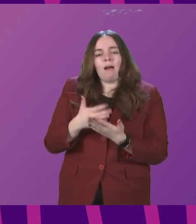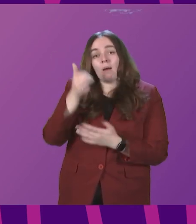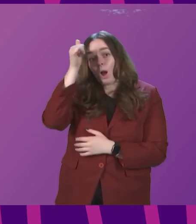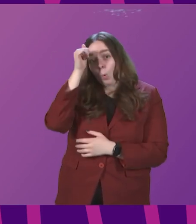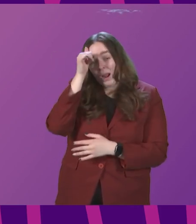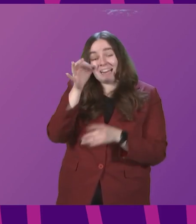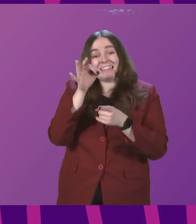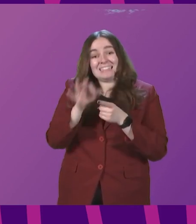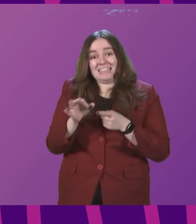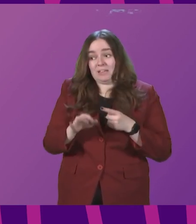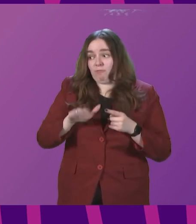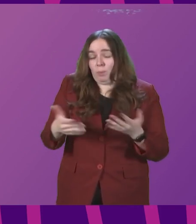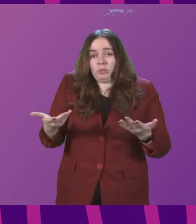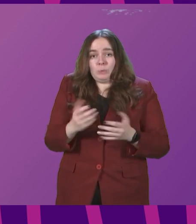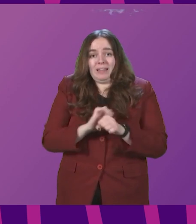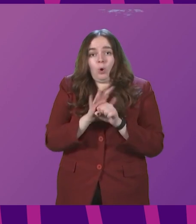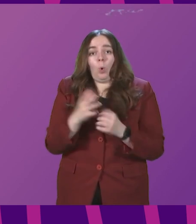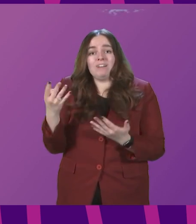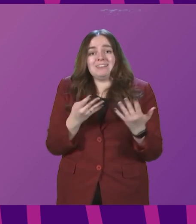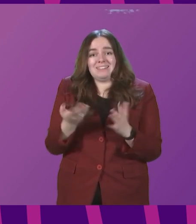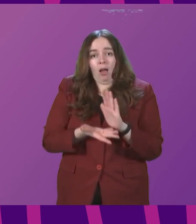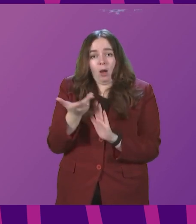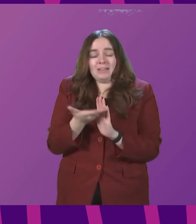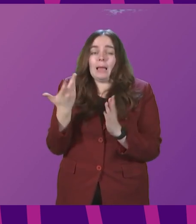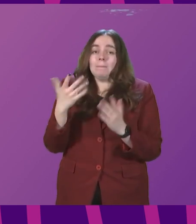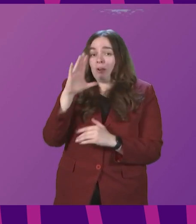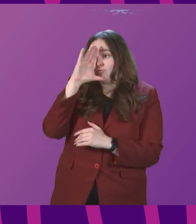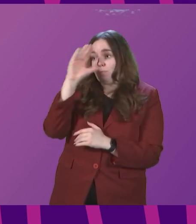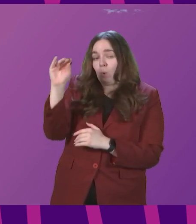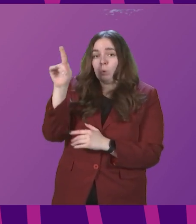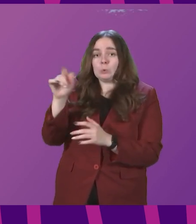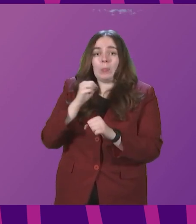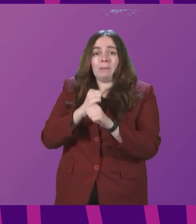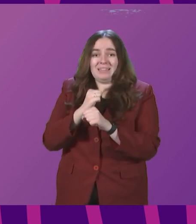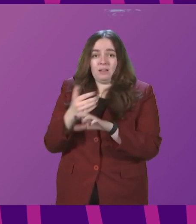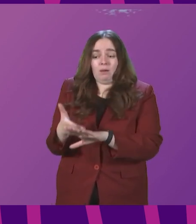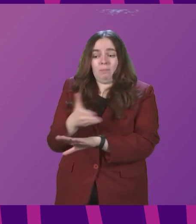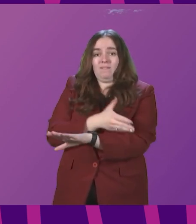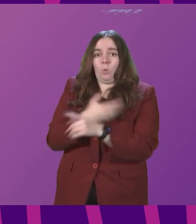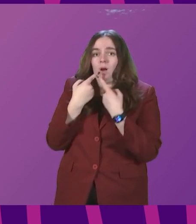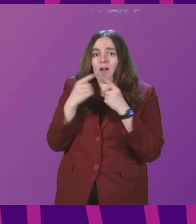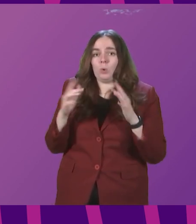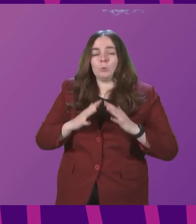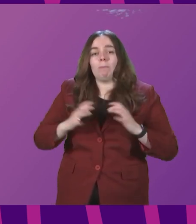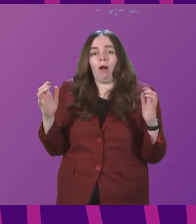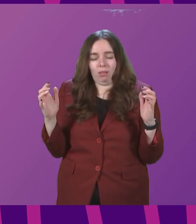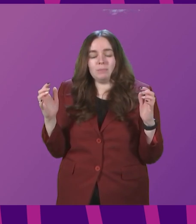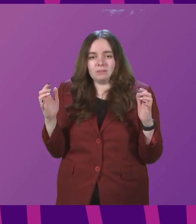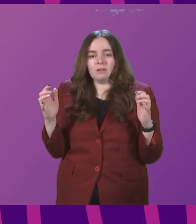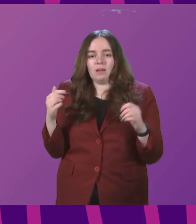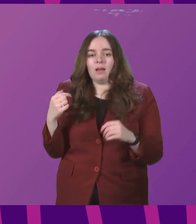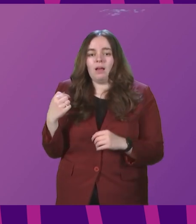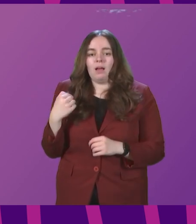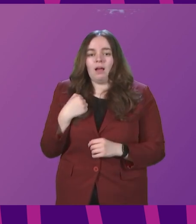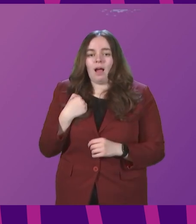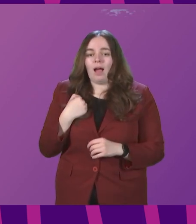details of today's COVID-19 update have been reported in the media prior to being announced to the Parliament. I should